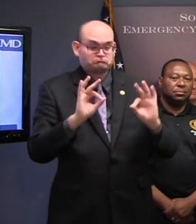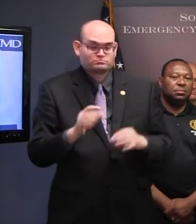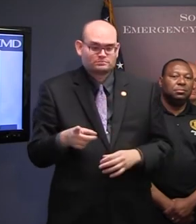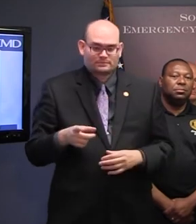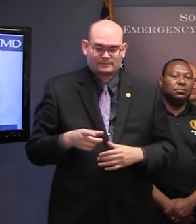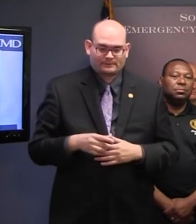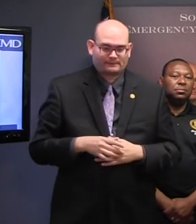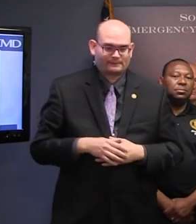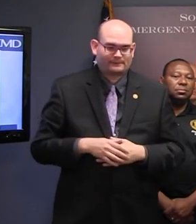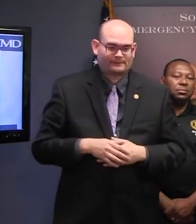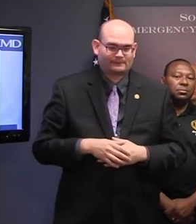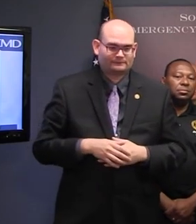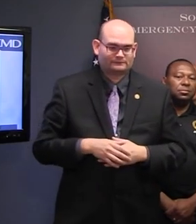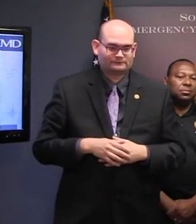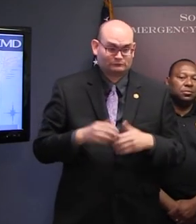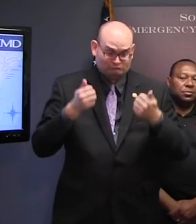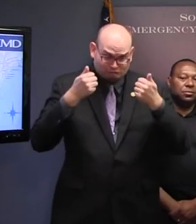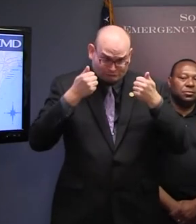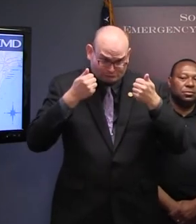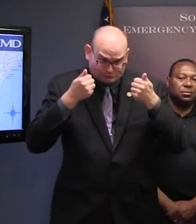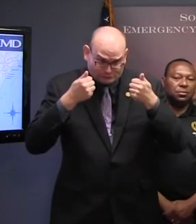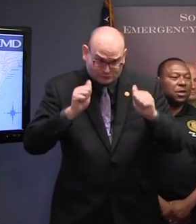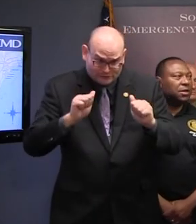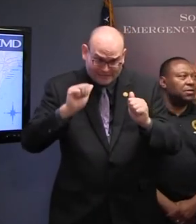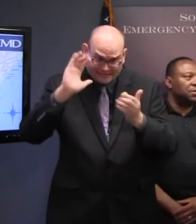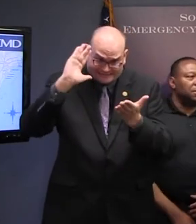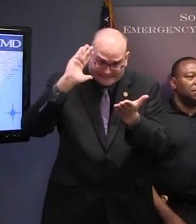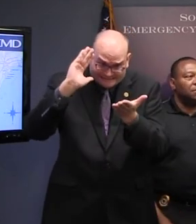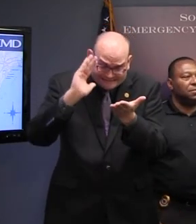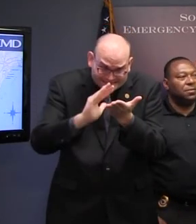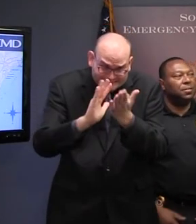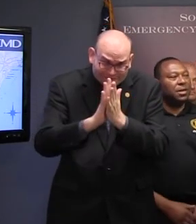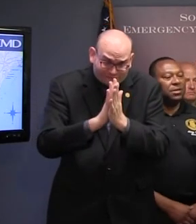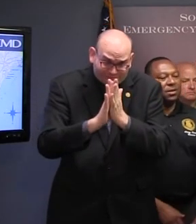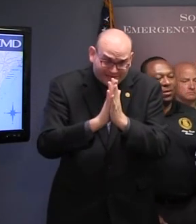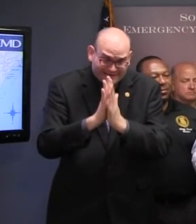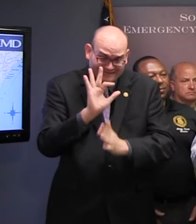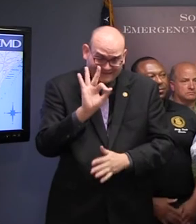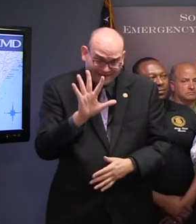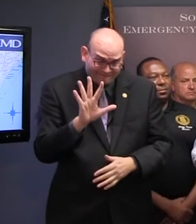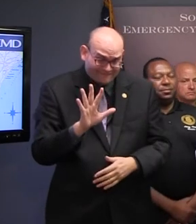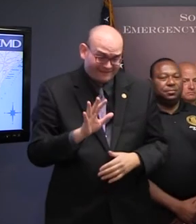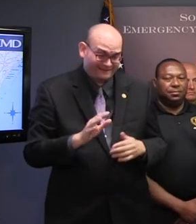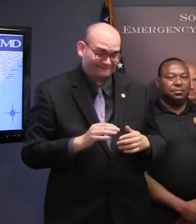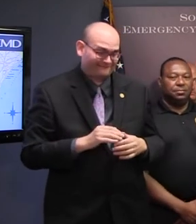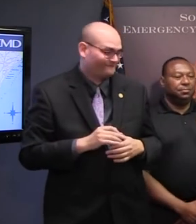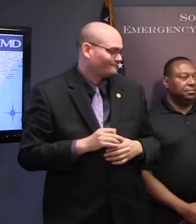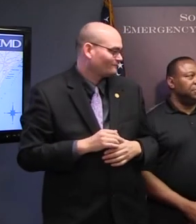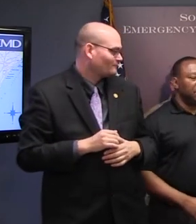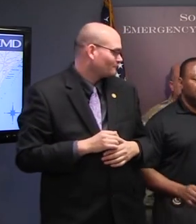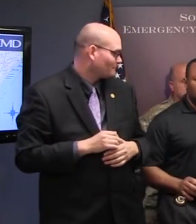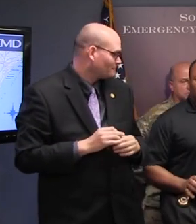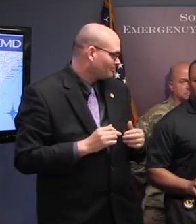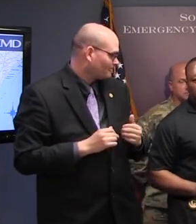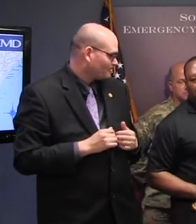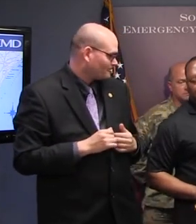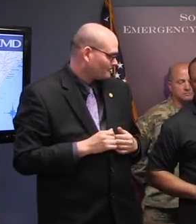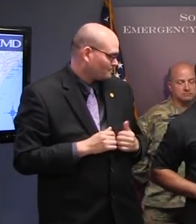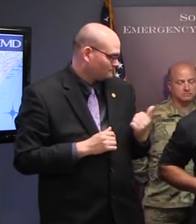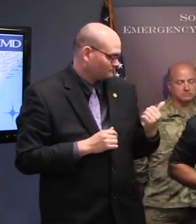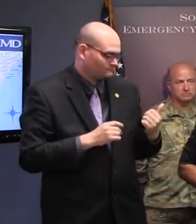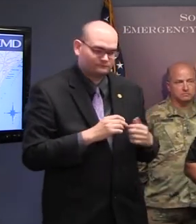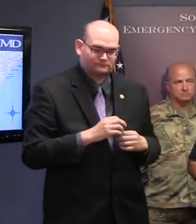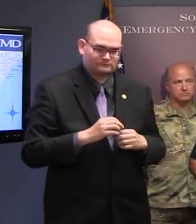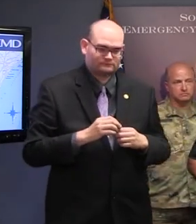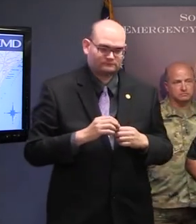mitigate the amount of traffic that is on I-95? They're doing a lot of the same things we're doing. Mr. Smith.